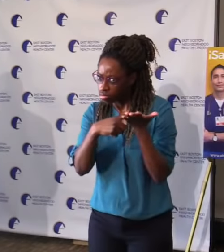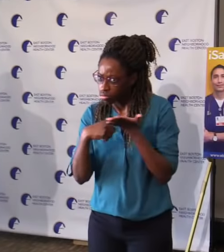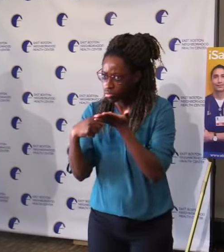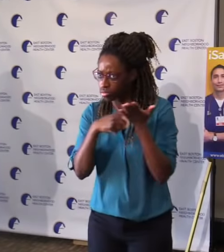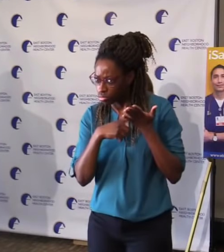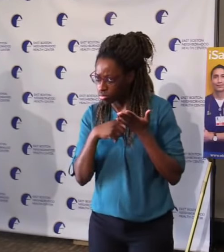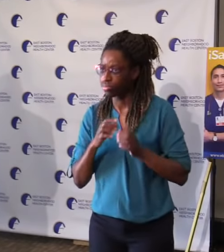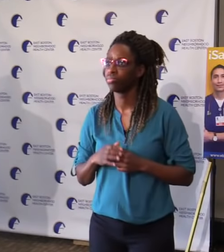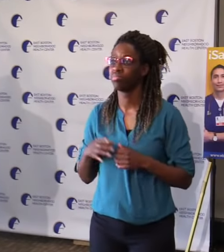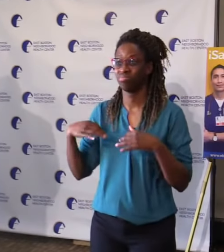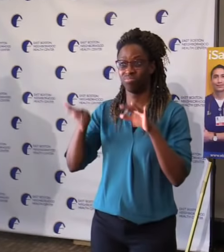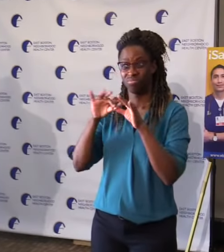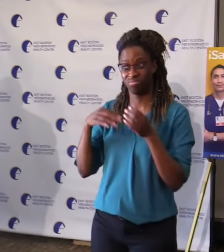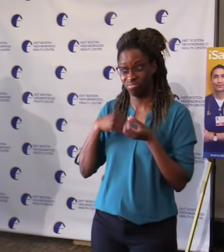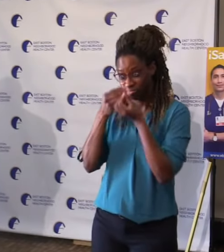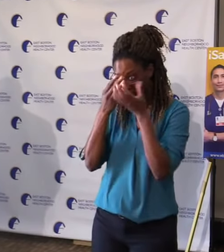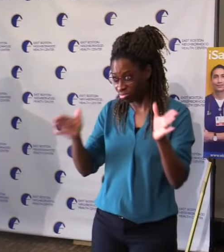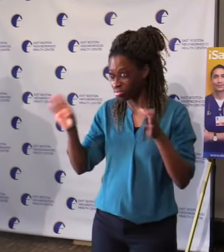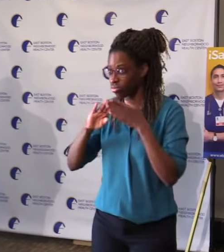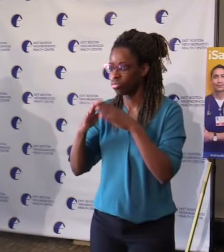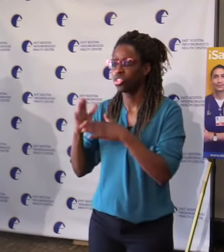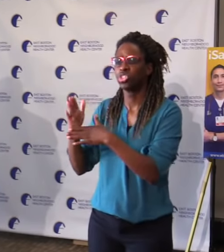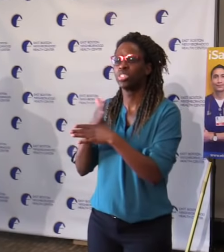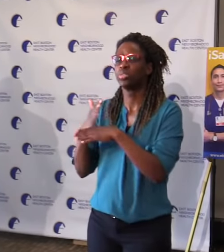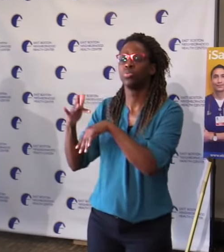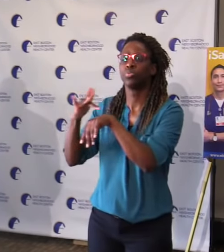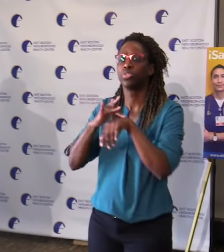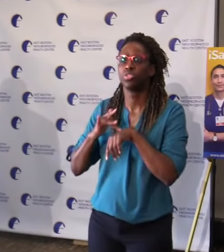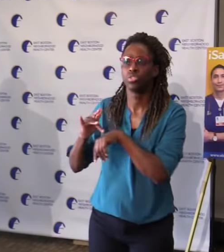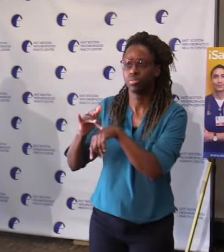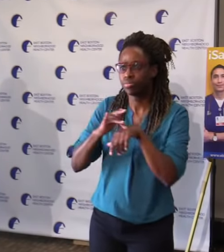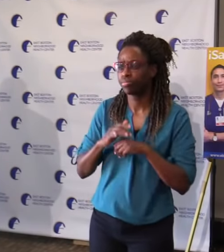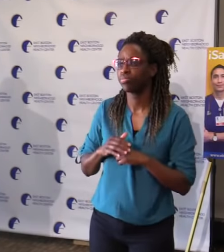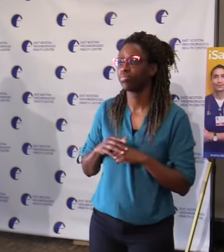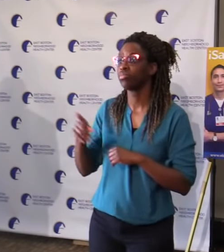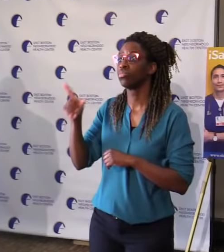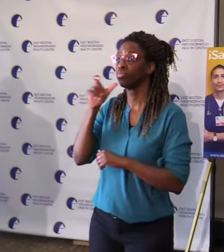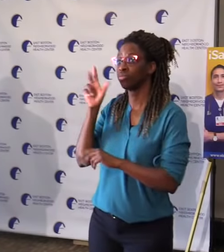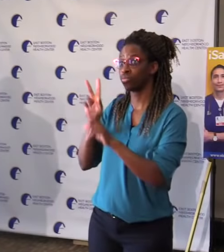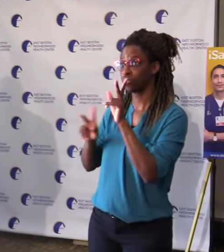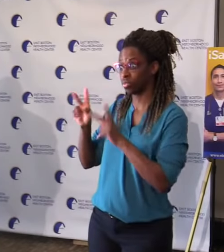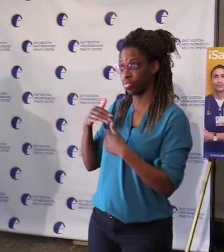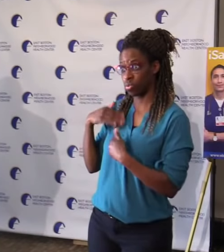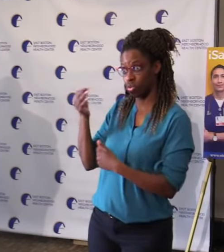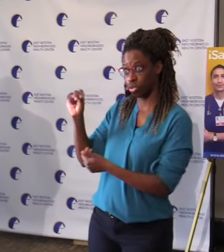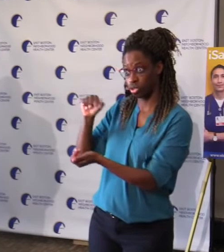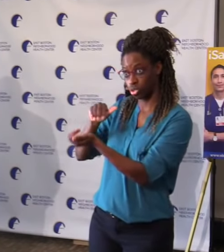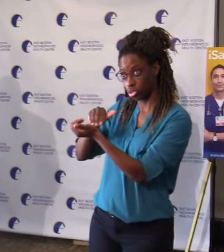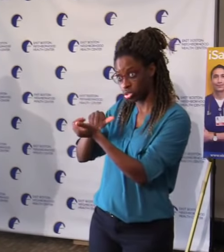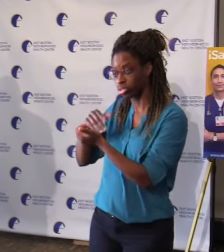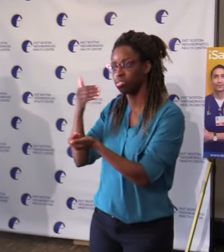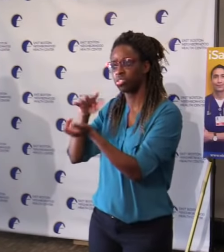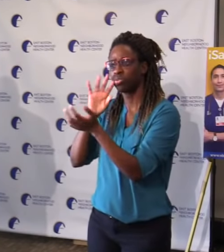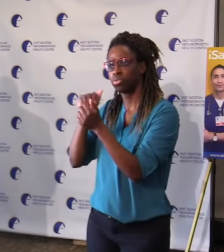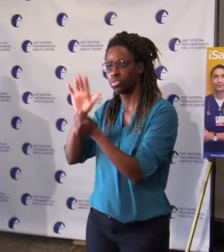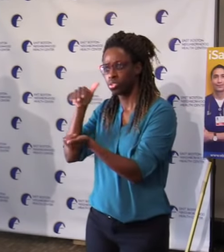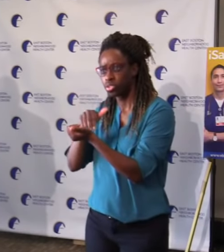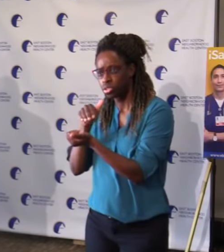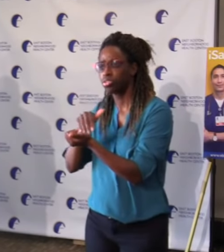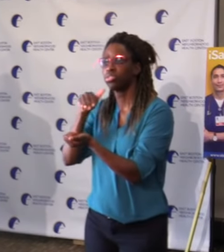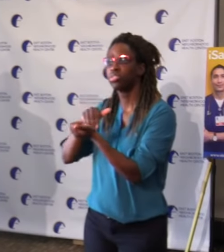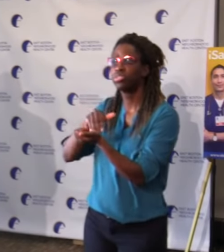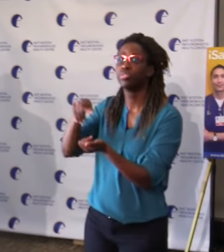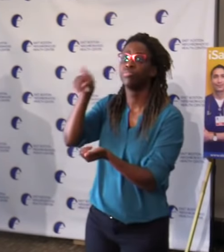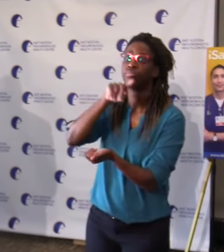recommending for even their own patients and families. And there are so many other doctors and nurses of color out there who want to help by